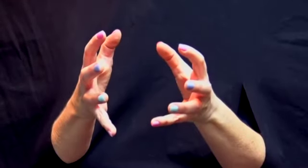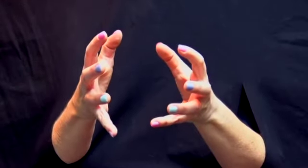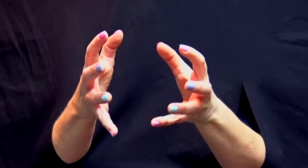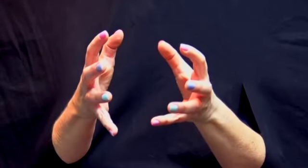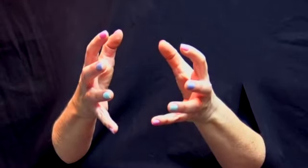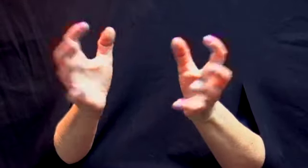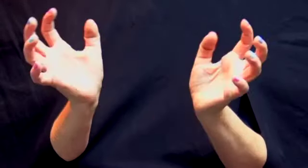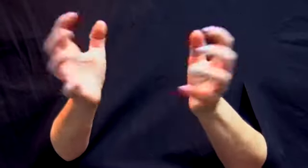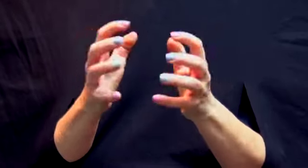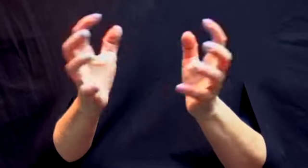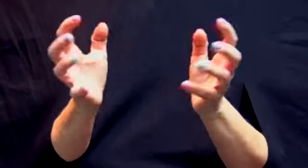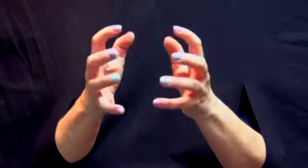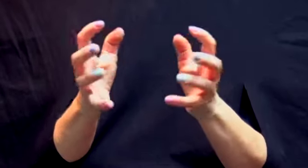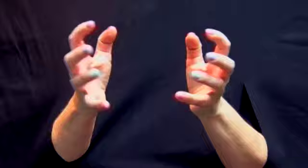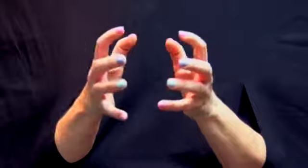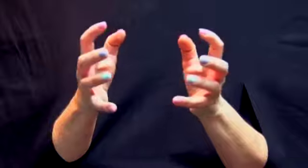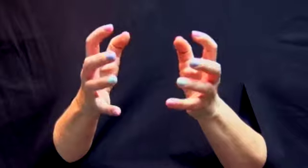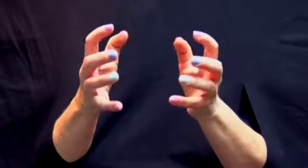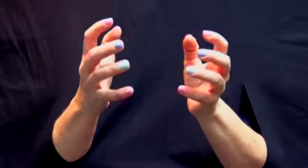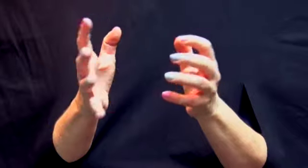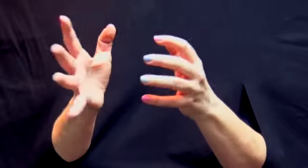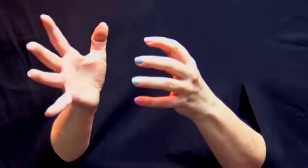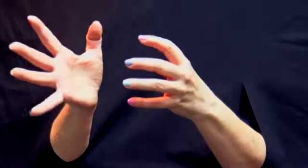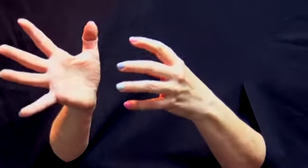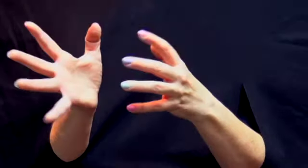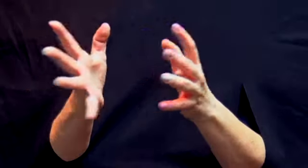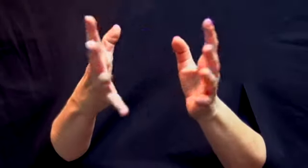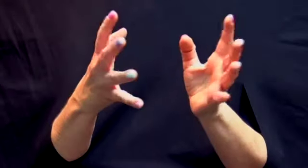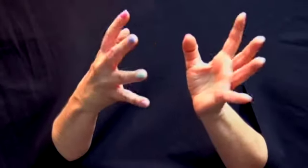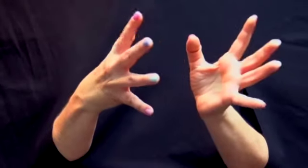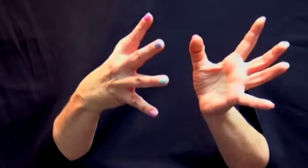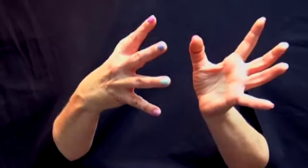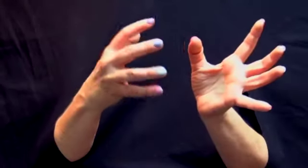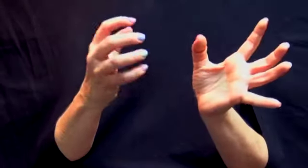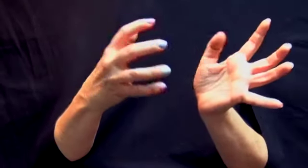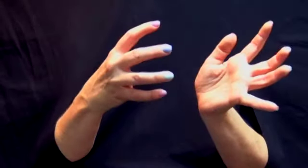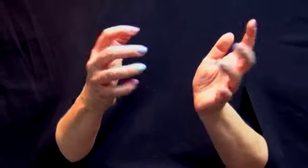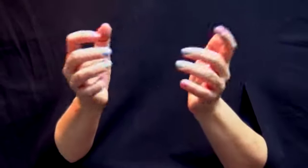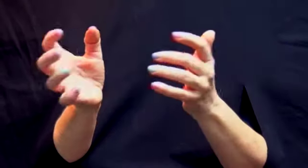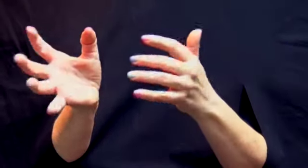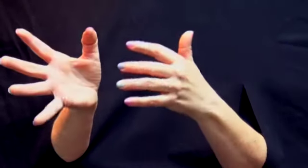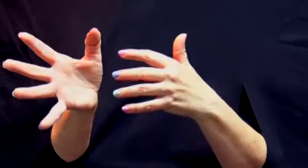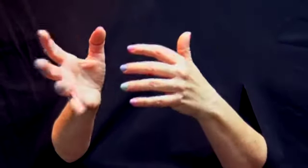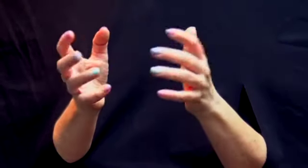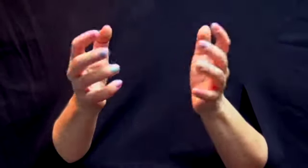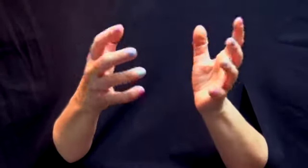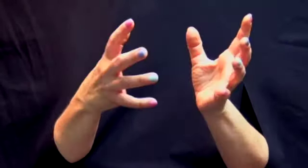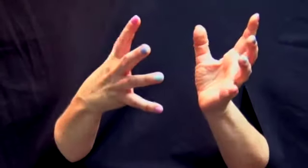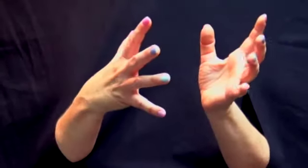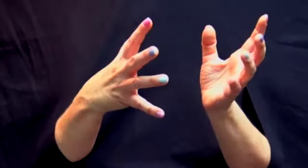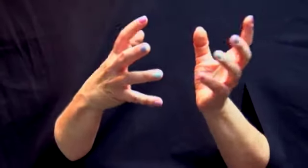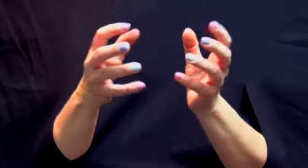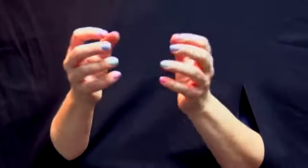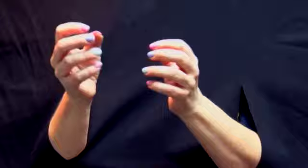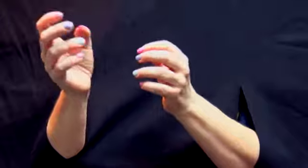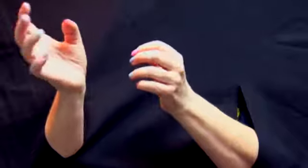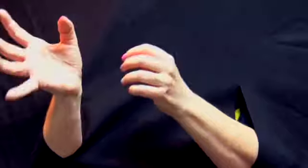where I'm doing this. The movement continues beyond someone's body. Another